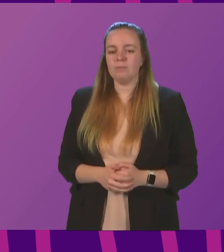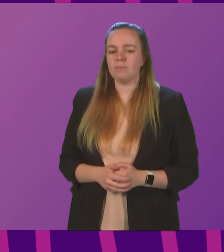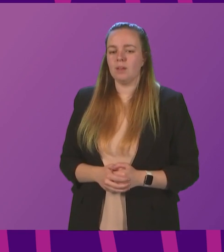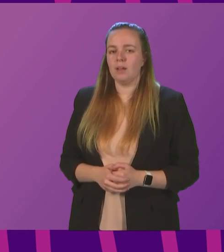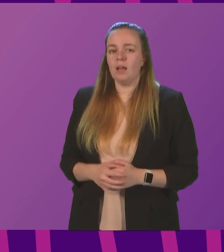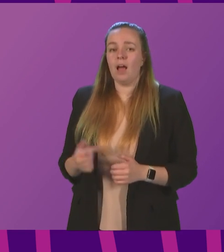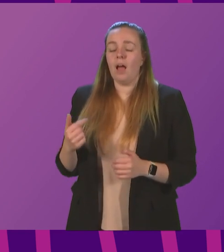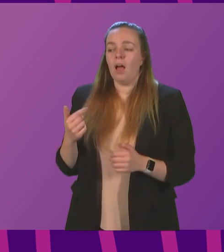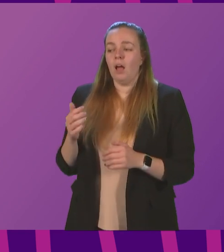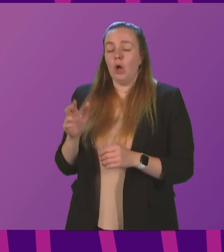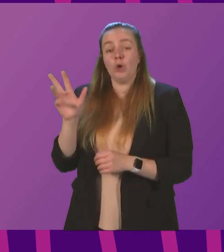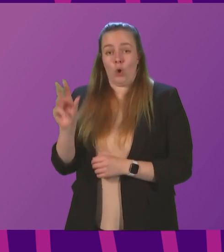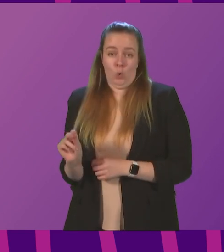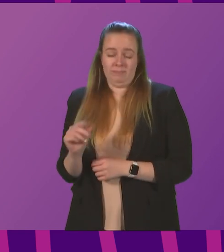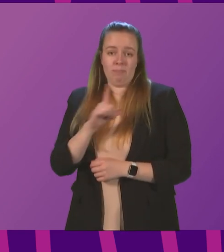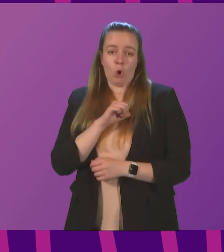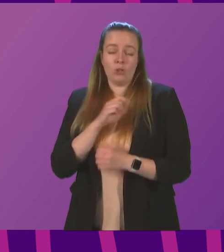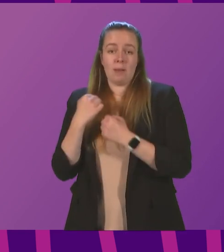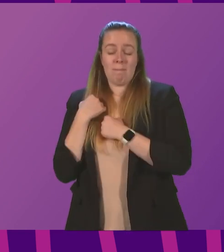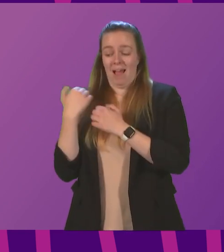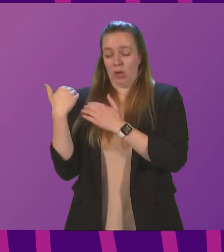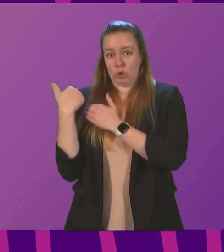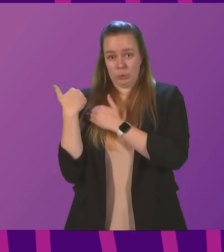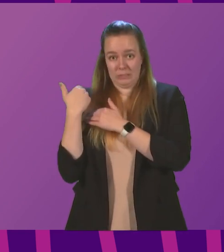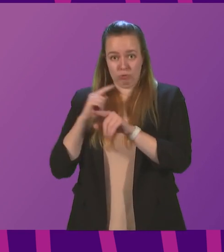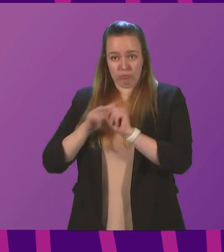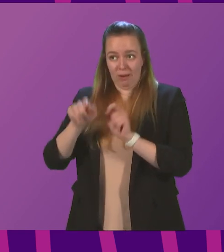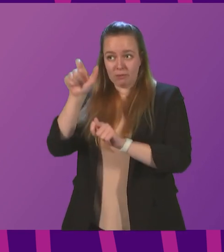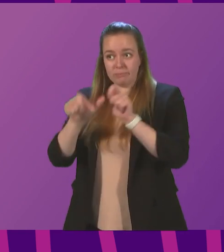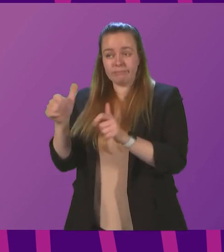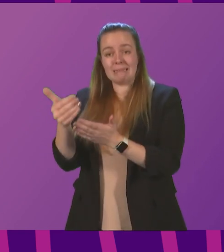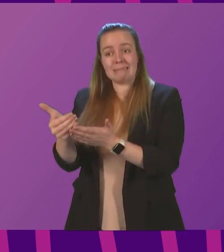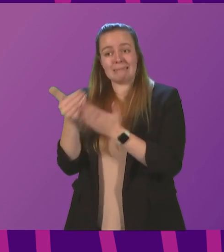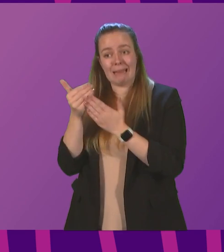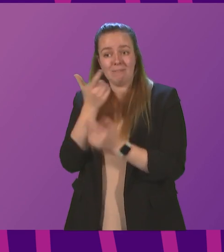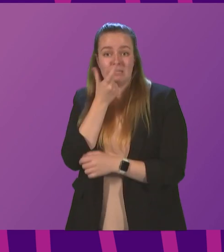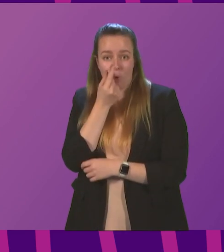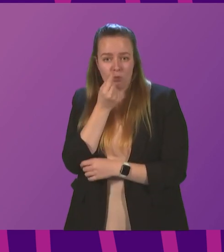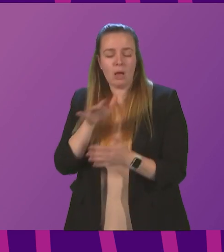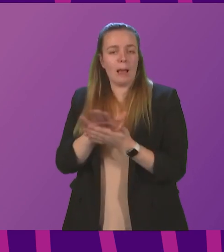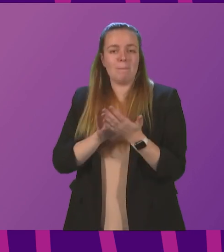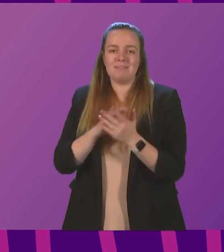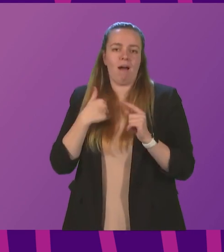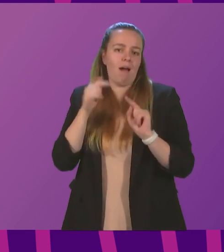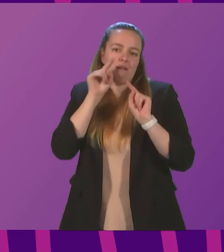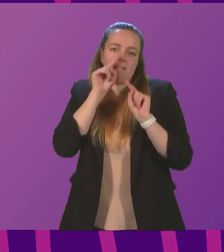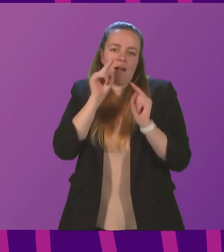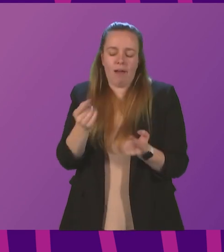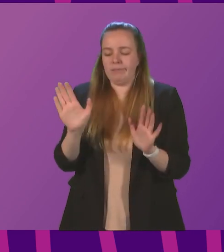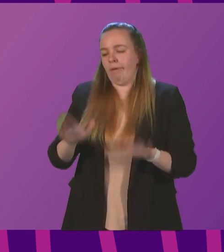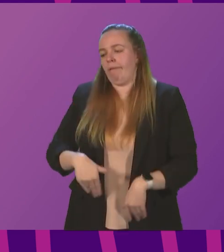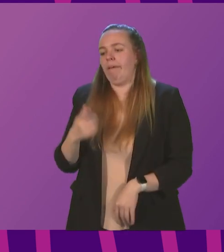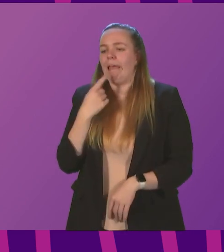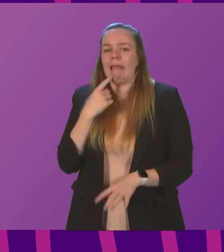I won't, because I think my duty to try to keep the population of Scotland as safe as possible means that I can't just take the easy